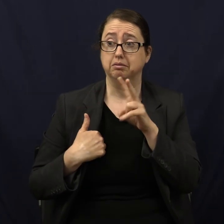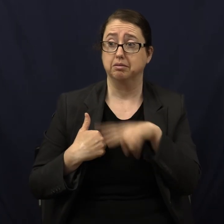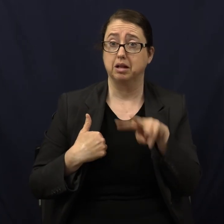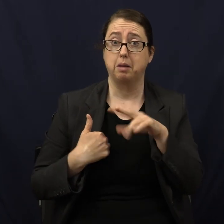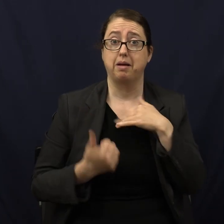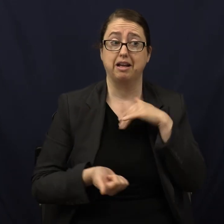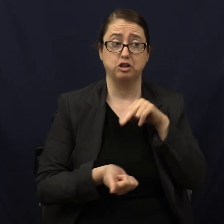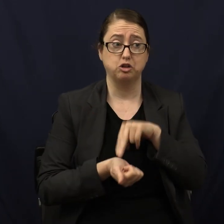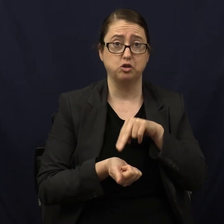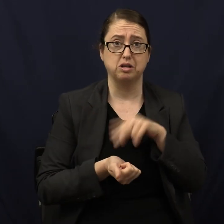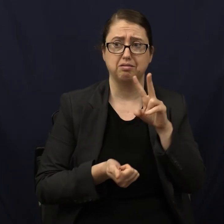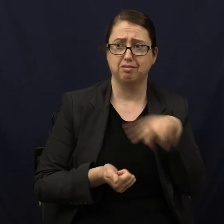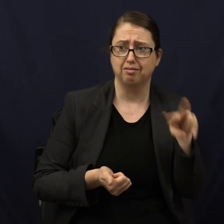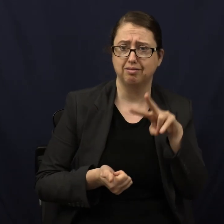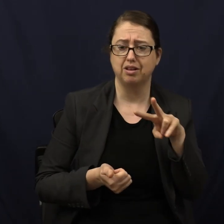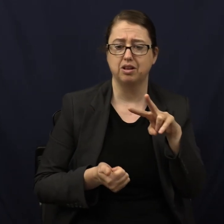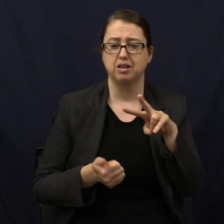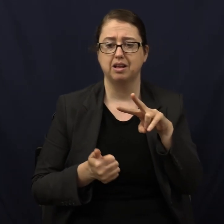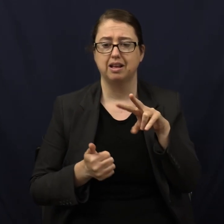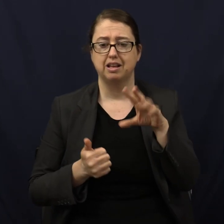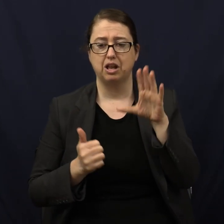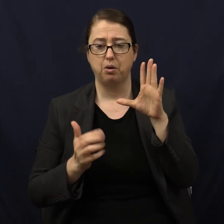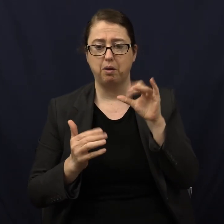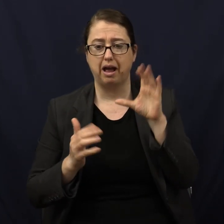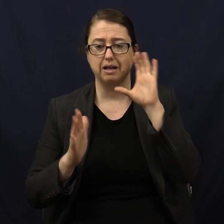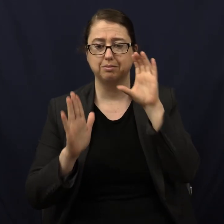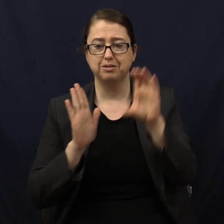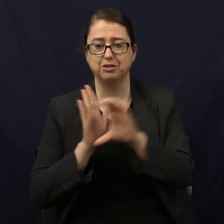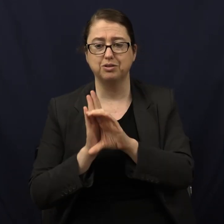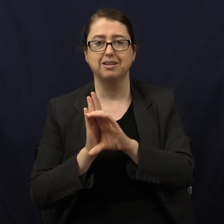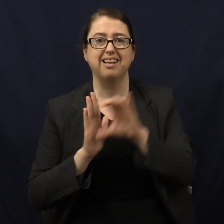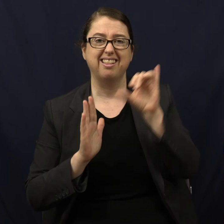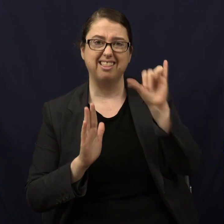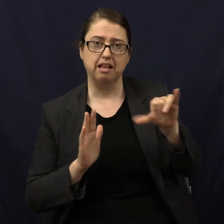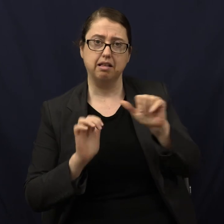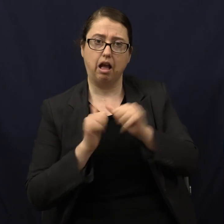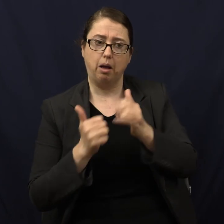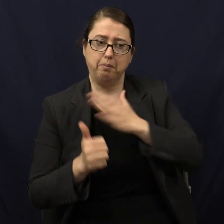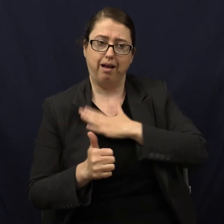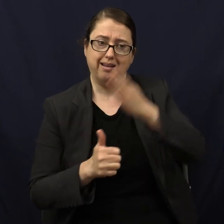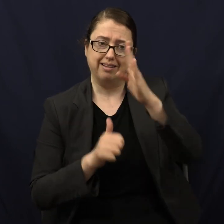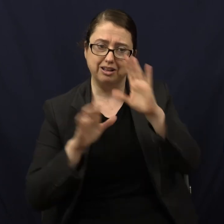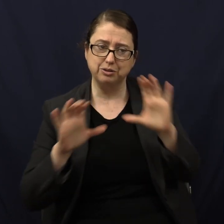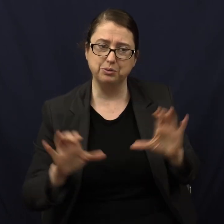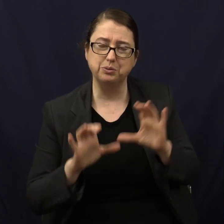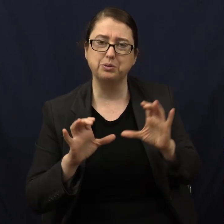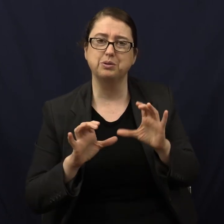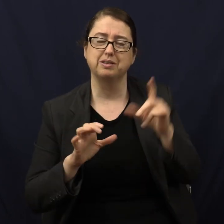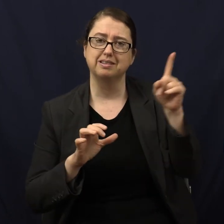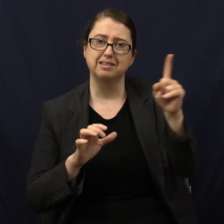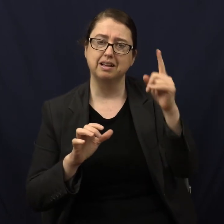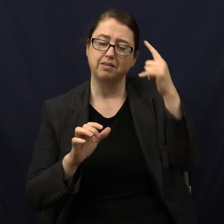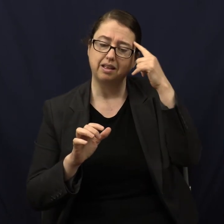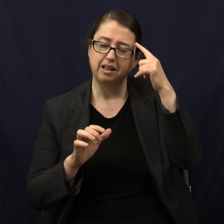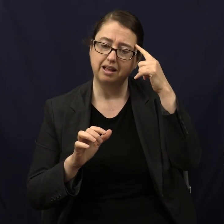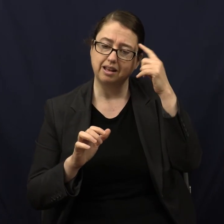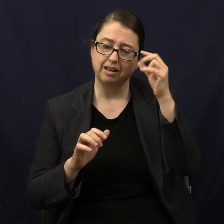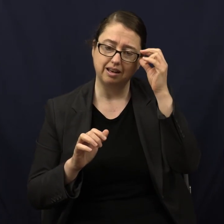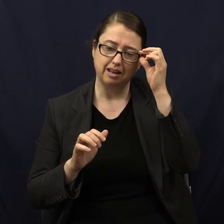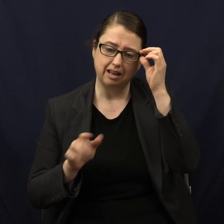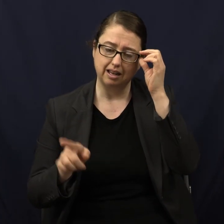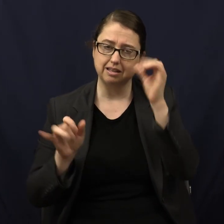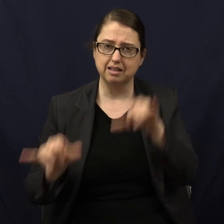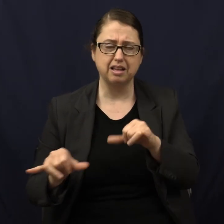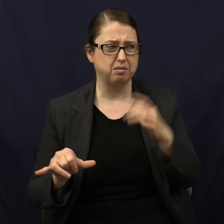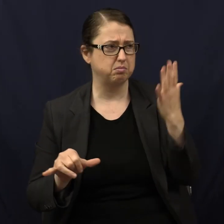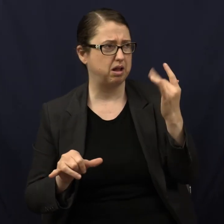My nurse is like, what? And she's like, why are you taking my picture? That's how my God rolls. That's what basically she was thinking. I said, no, I want you